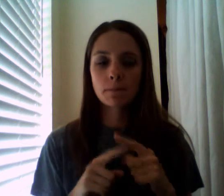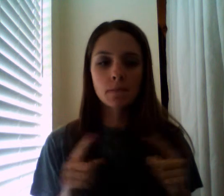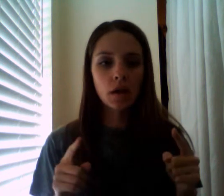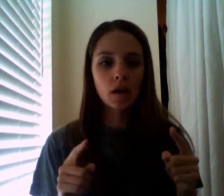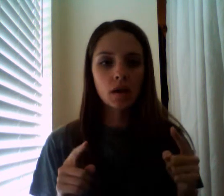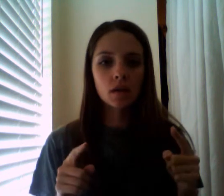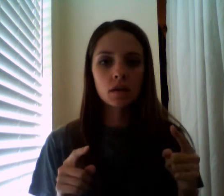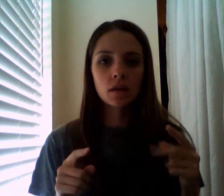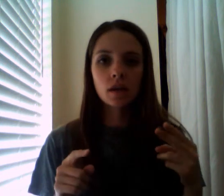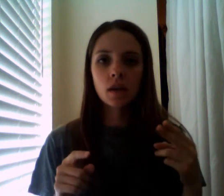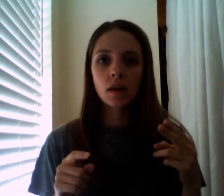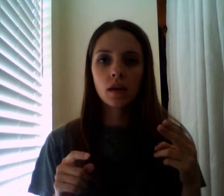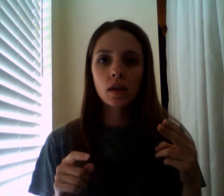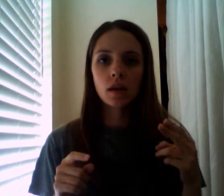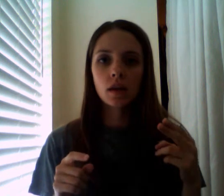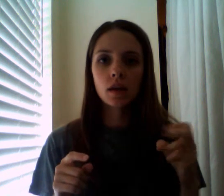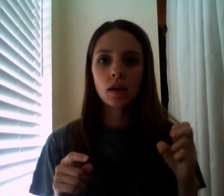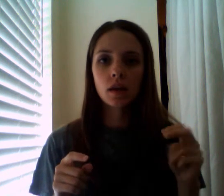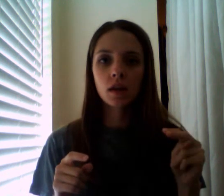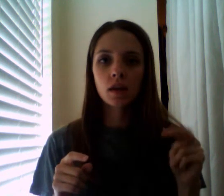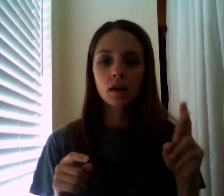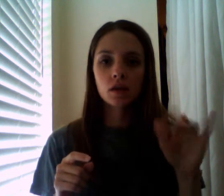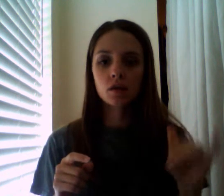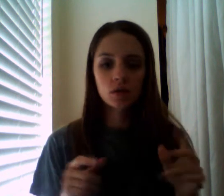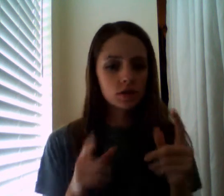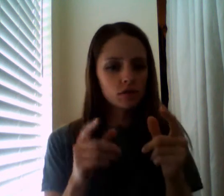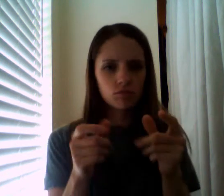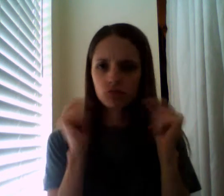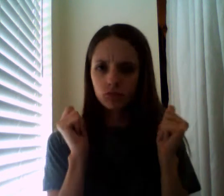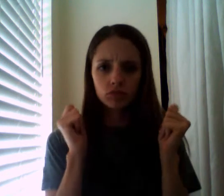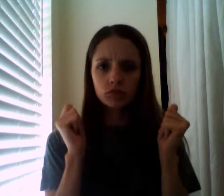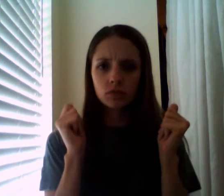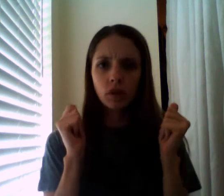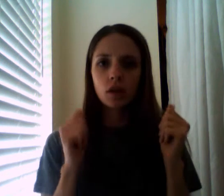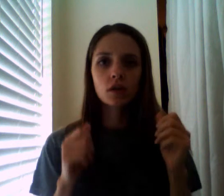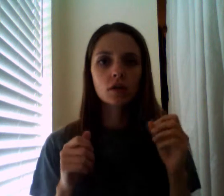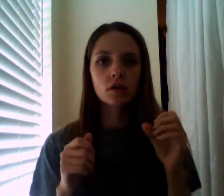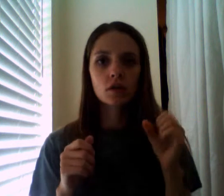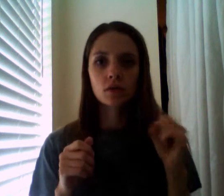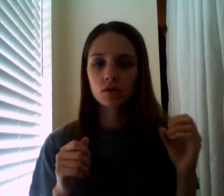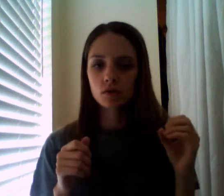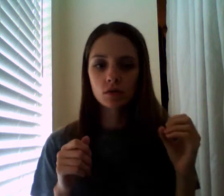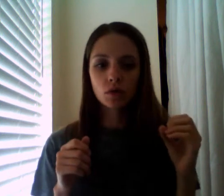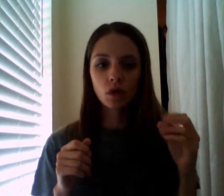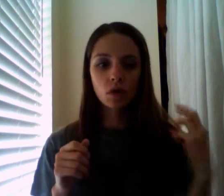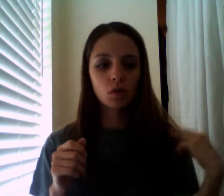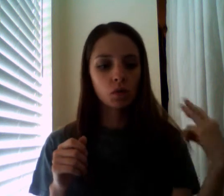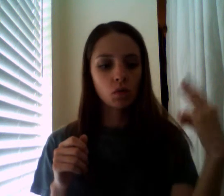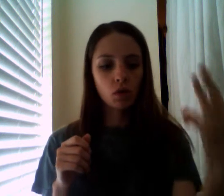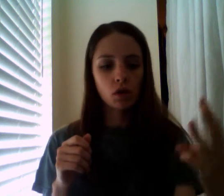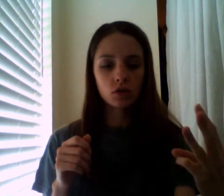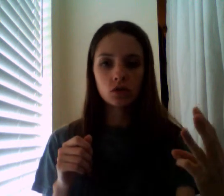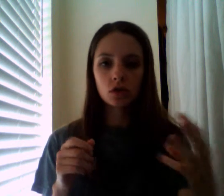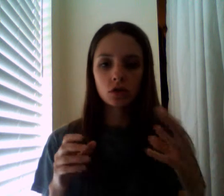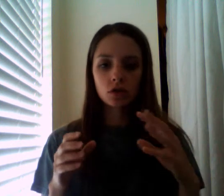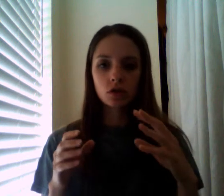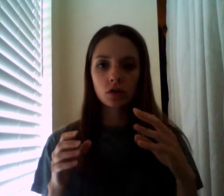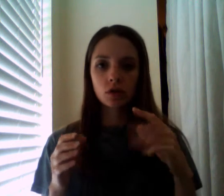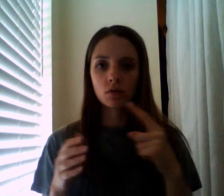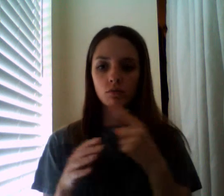and they set them up around the city so that here we go another morning when the British wake up all of a sudden they're looking at all these cannons